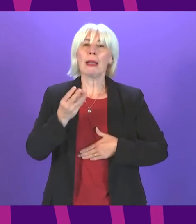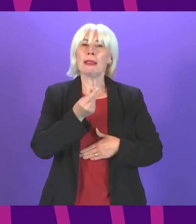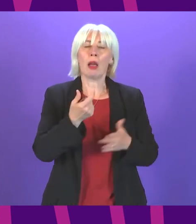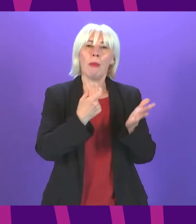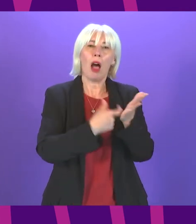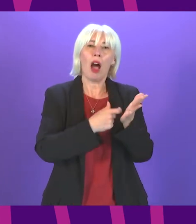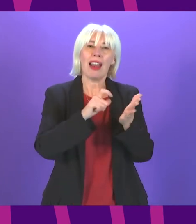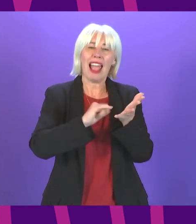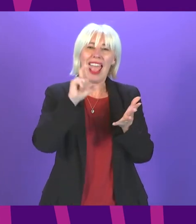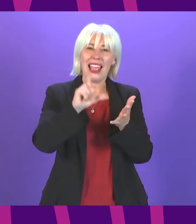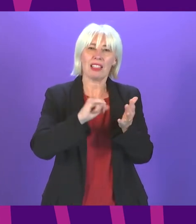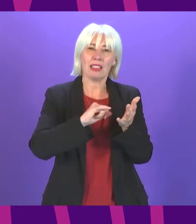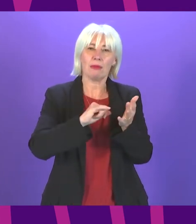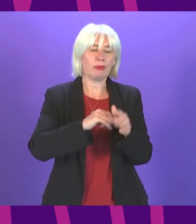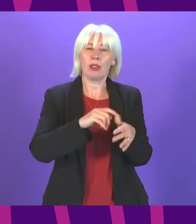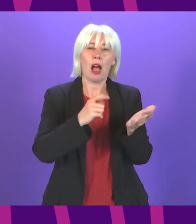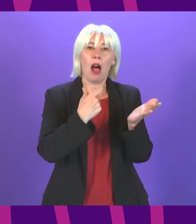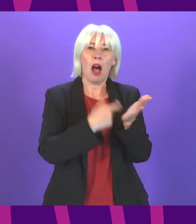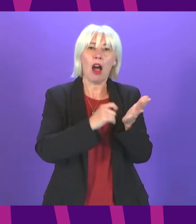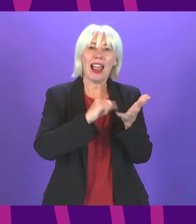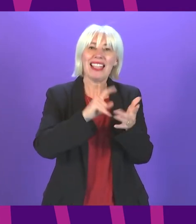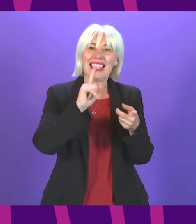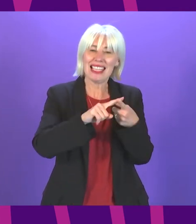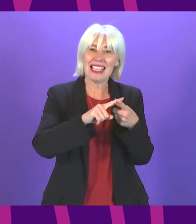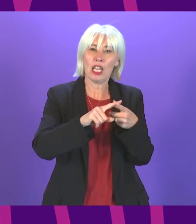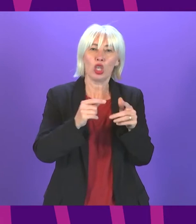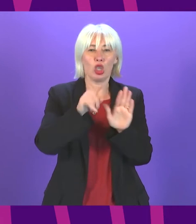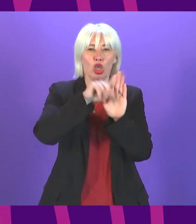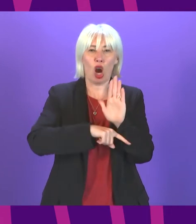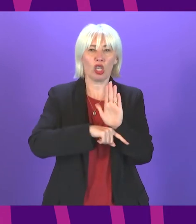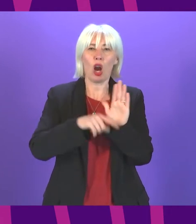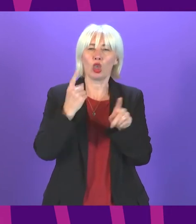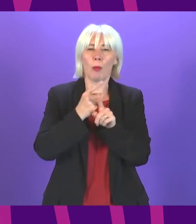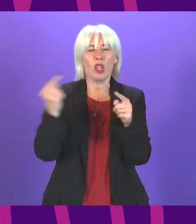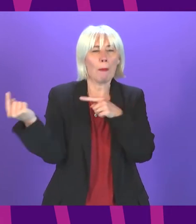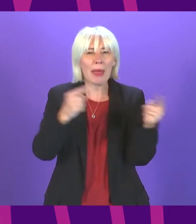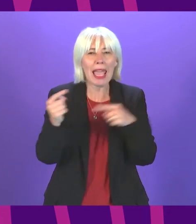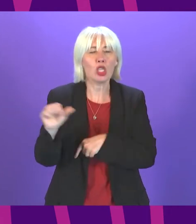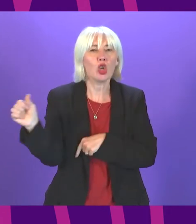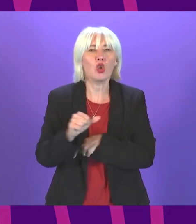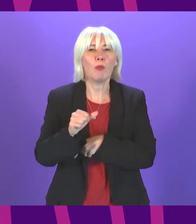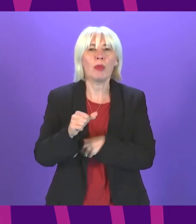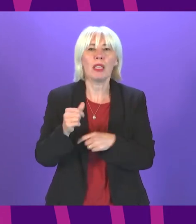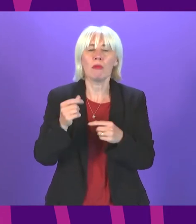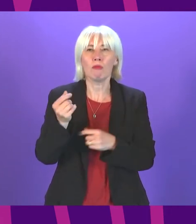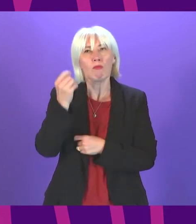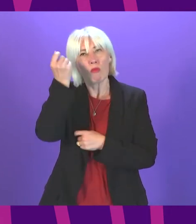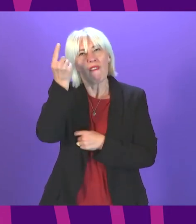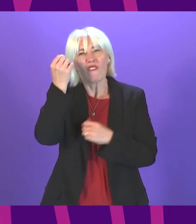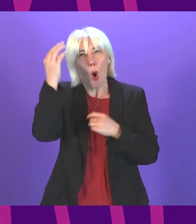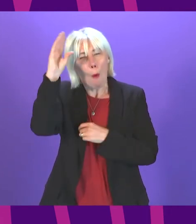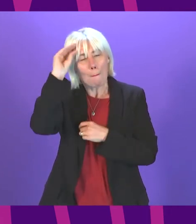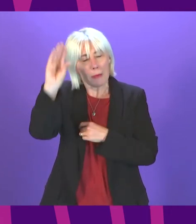young academy of Scotland charter for responsible debate which talks about debates being informed respectful and inclusive